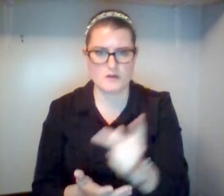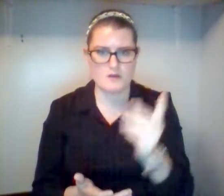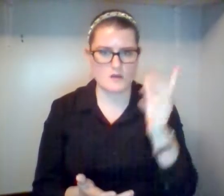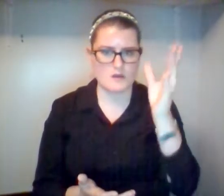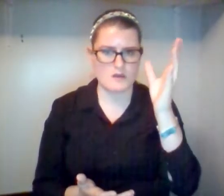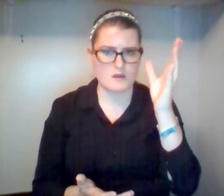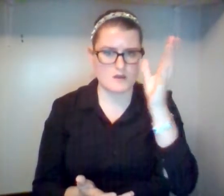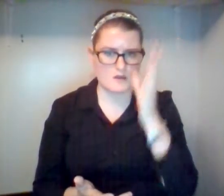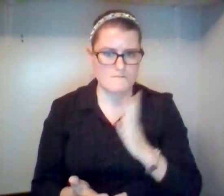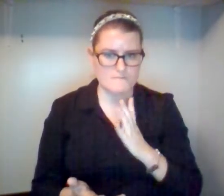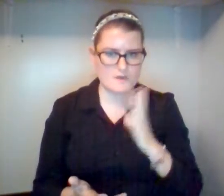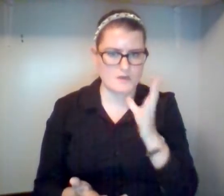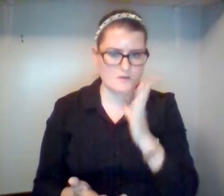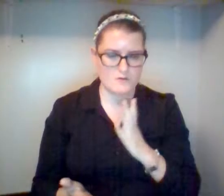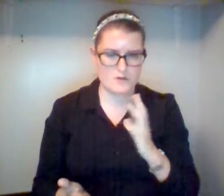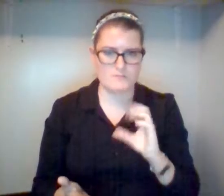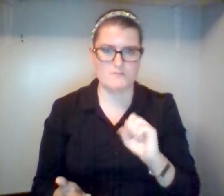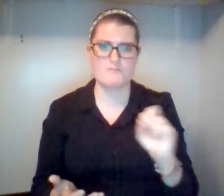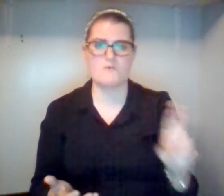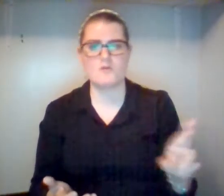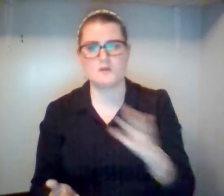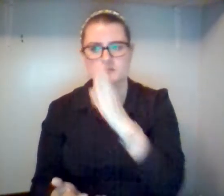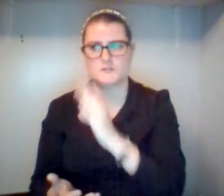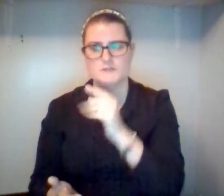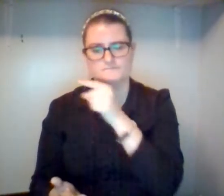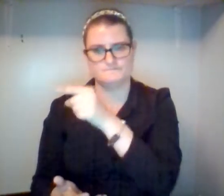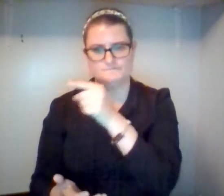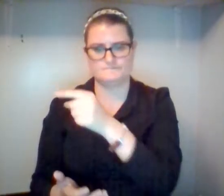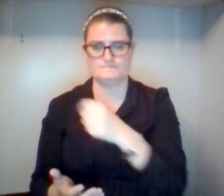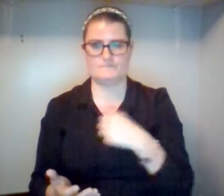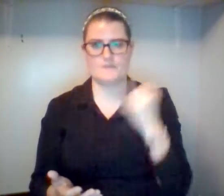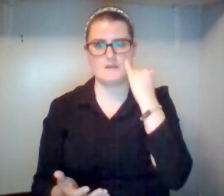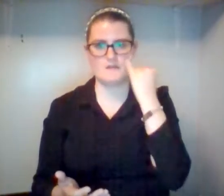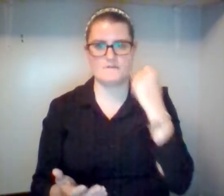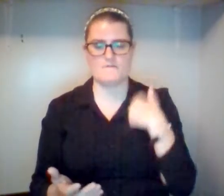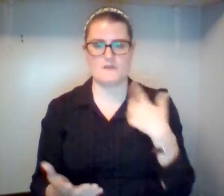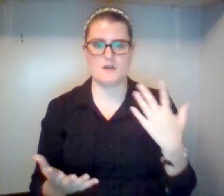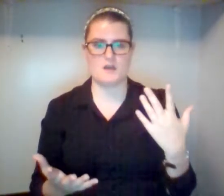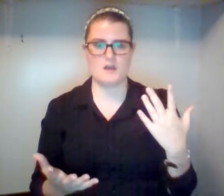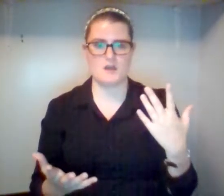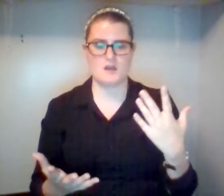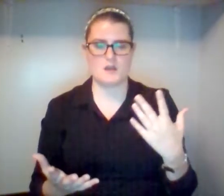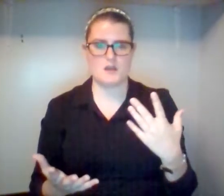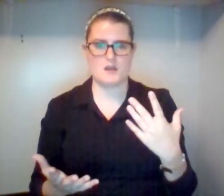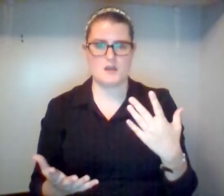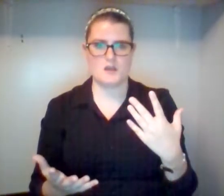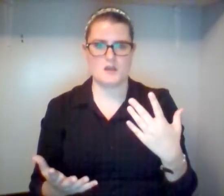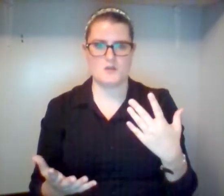Or am I trying to please man? If I were trying to please man, I would not be a servant of Christ.